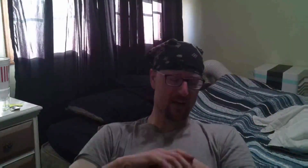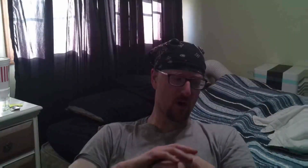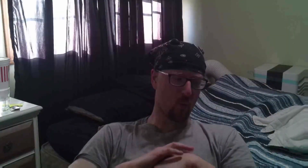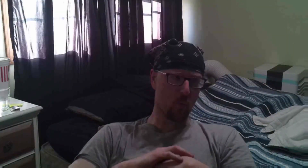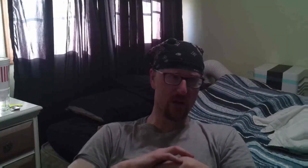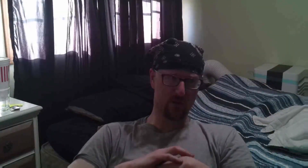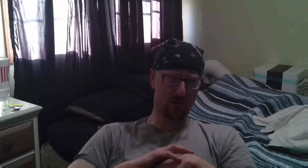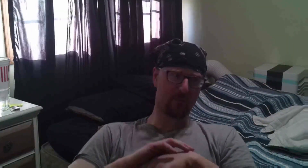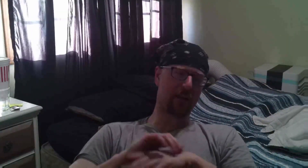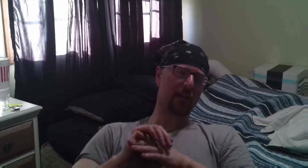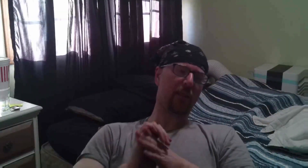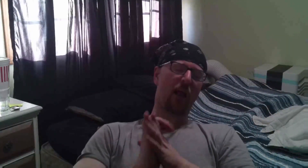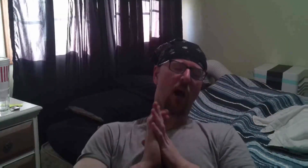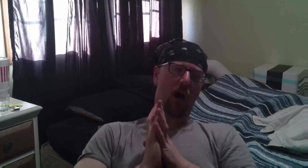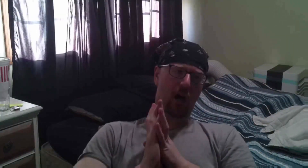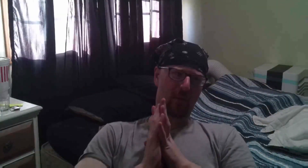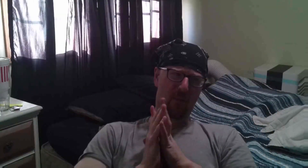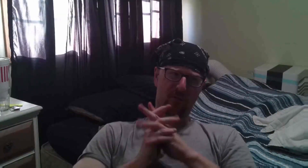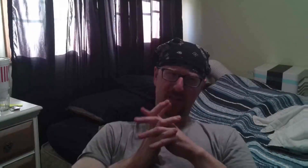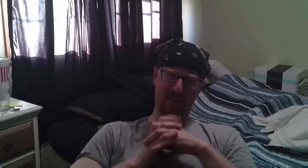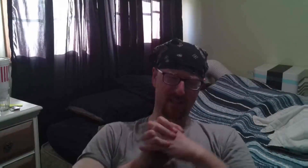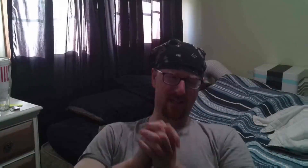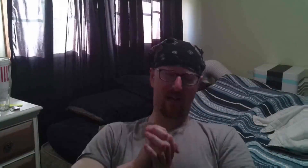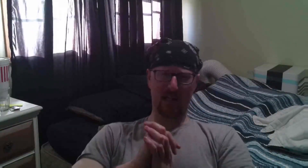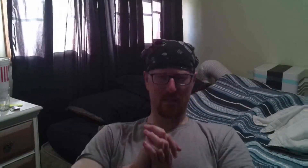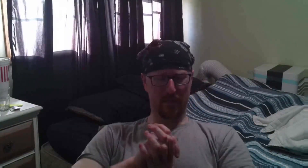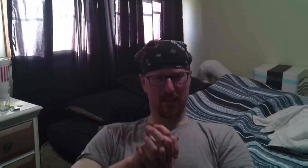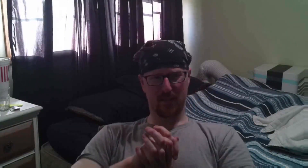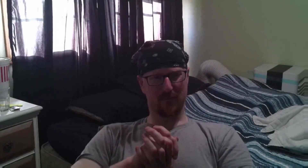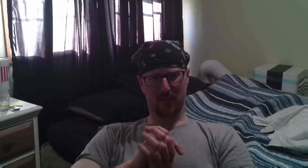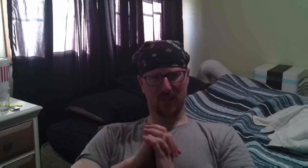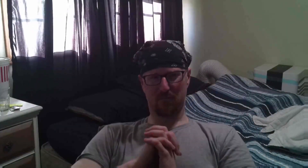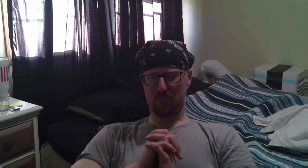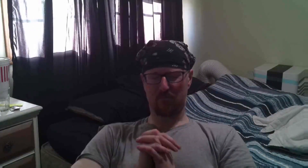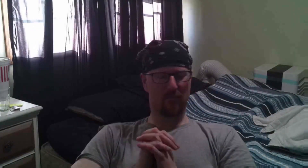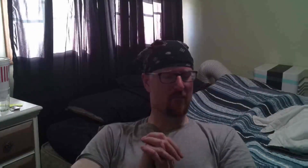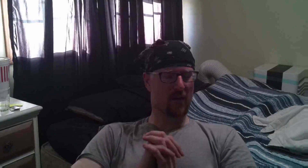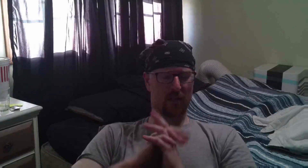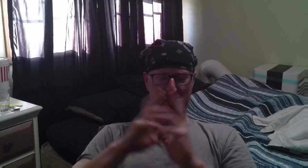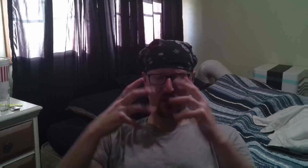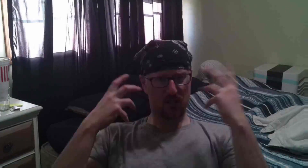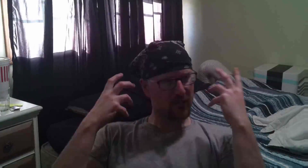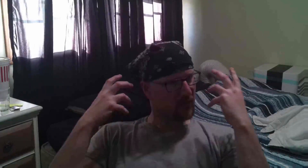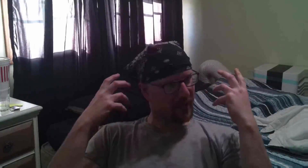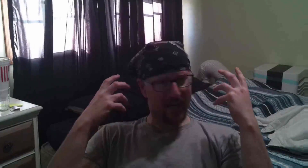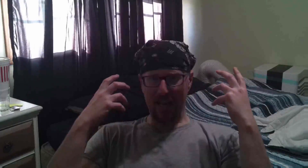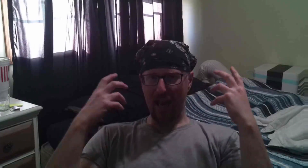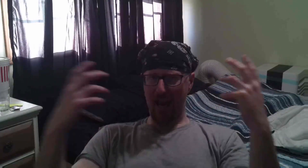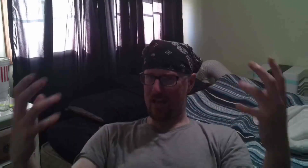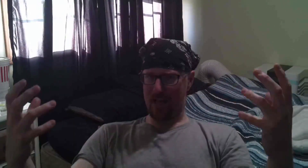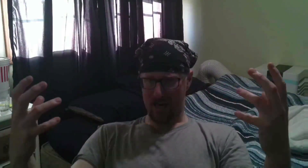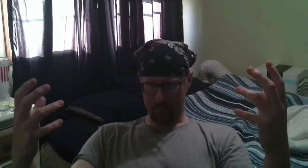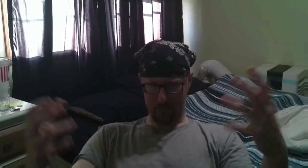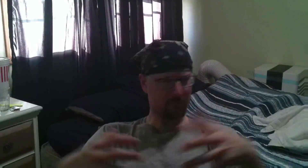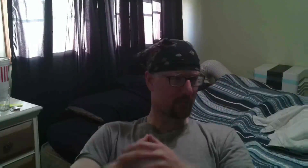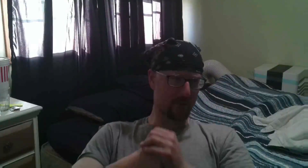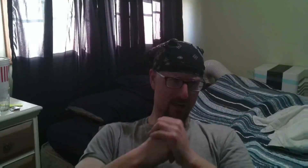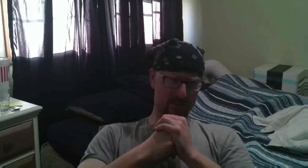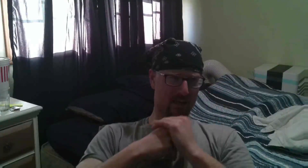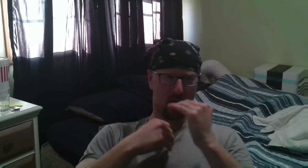day when you're doing PE and the reason is guys because like I said stuff can happen I'm not saying it